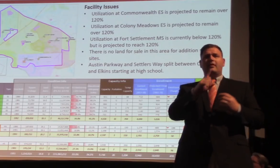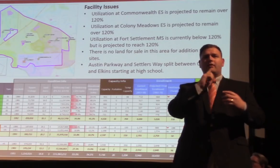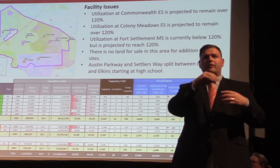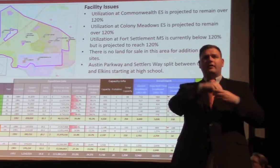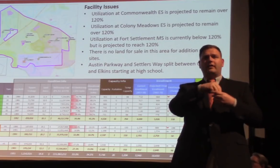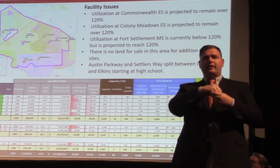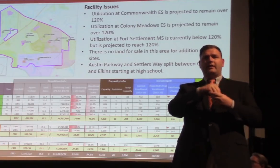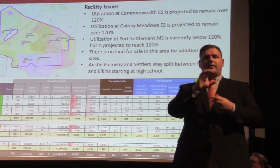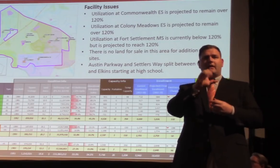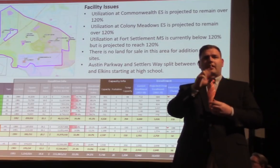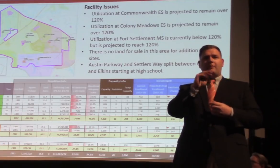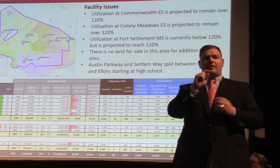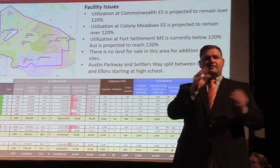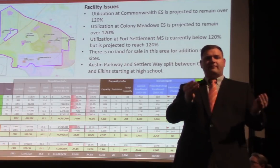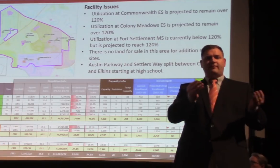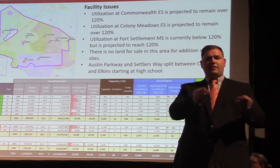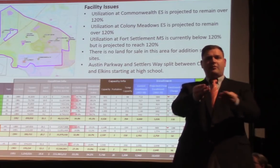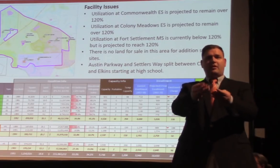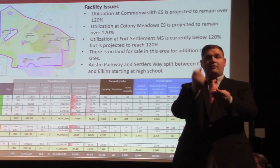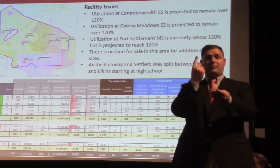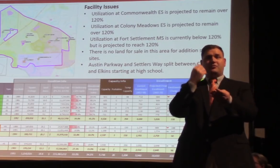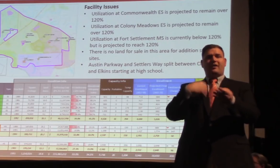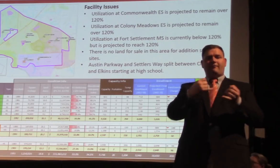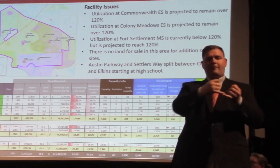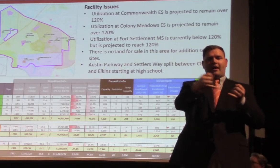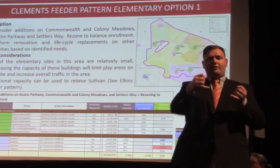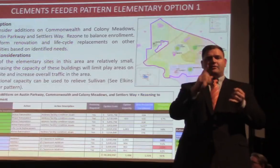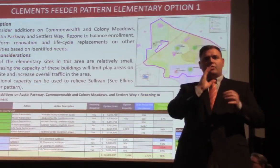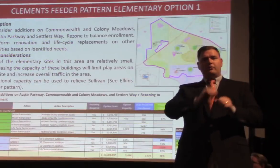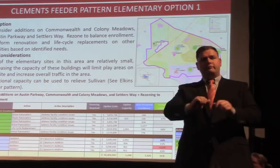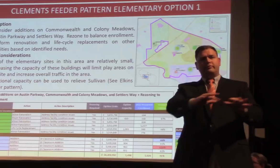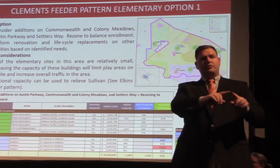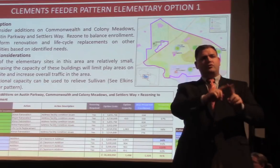have boundaries that do stretch into Elkins as well.